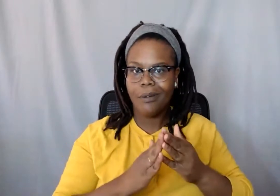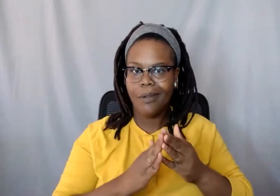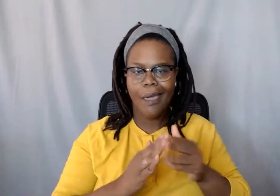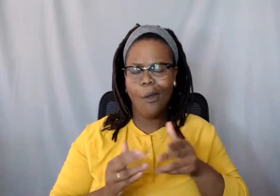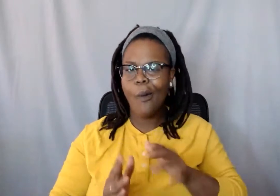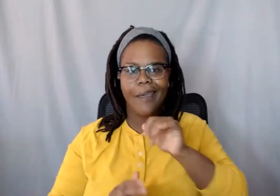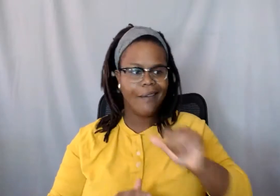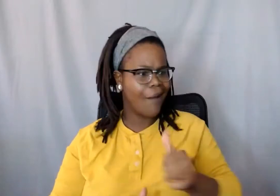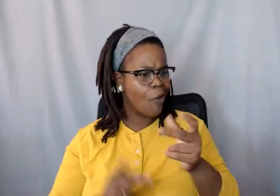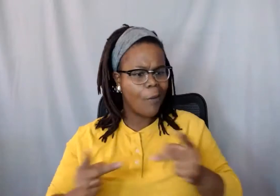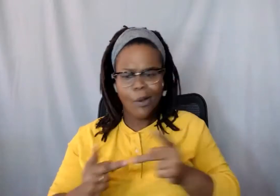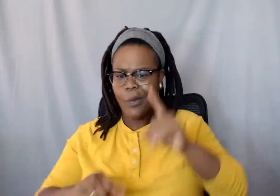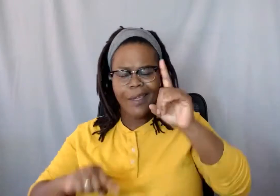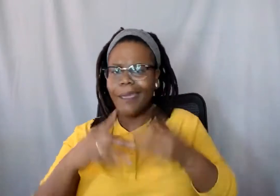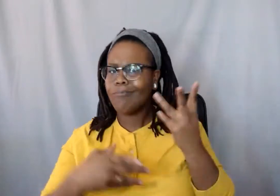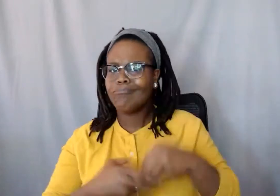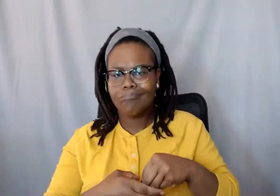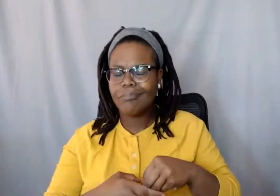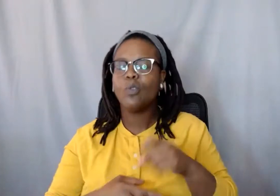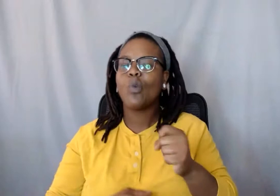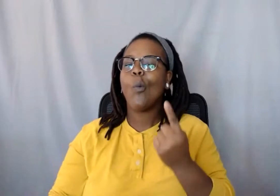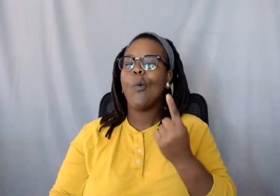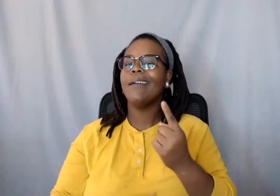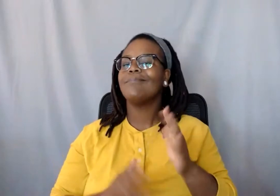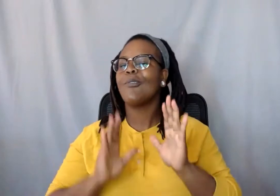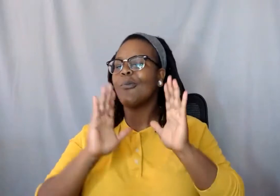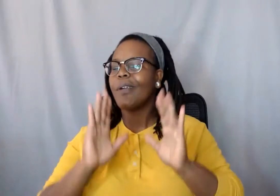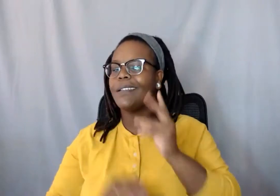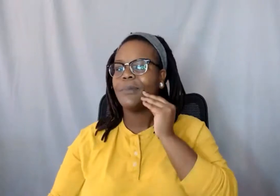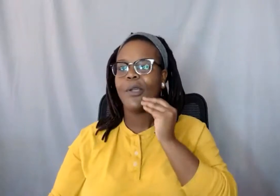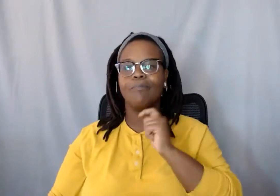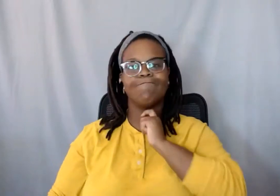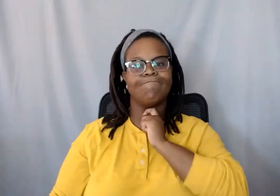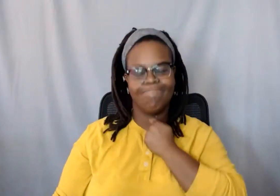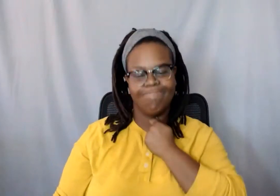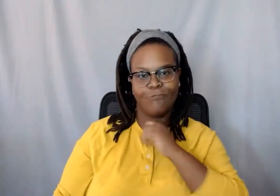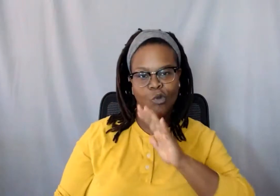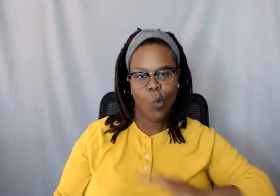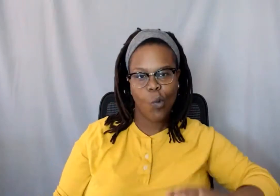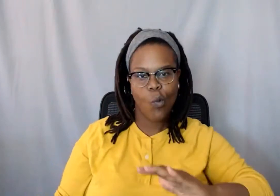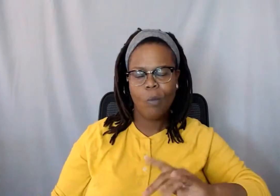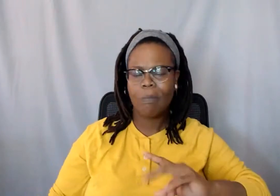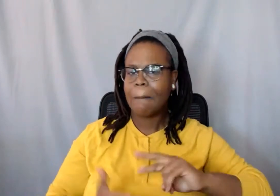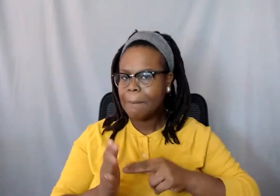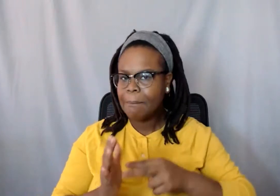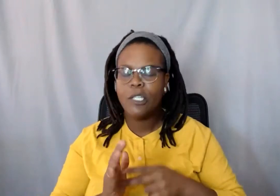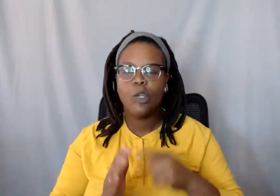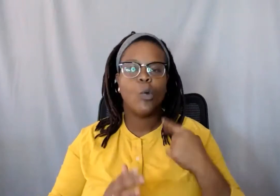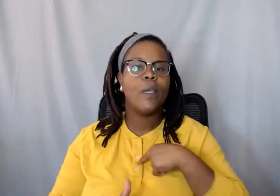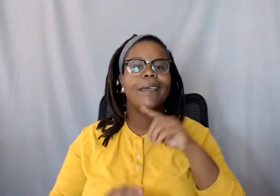And so one great experience is no voice zone where you can go and learn like some